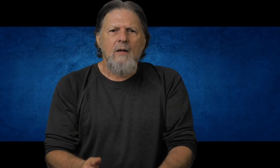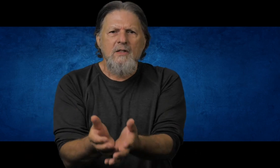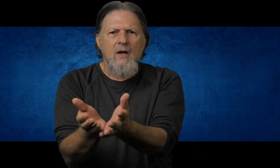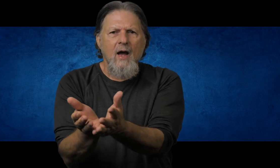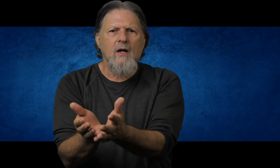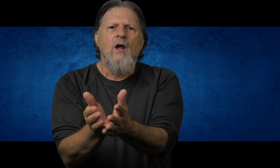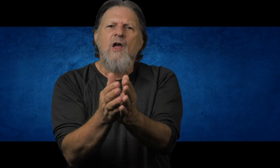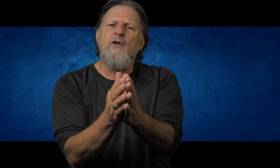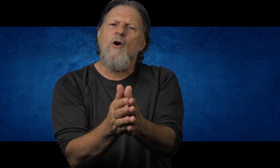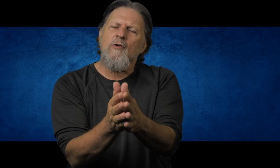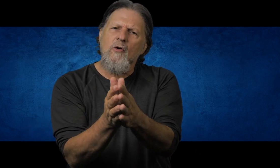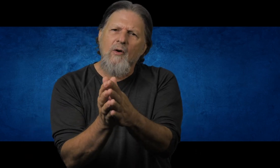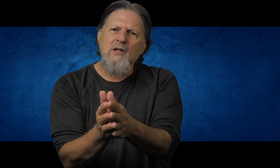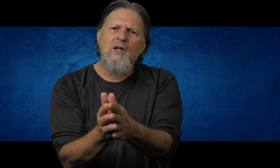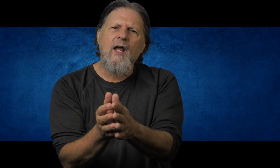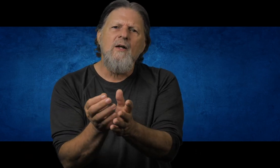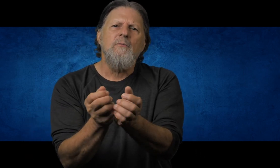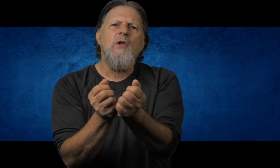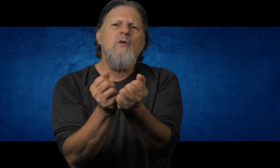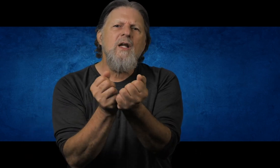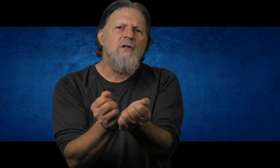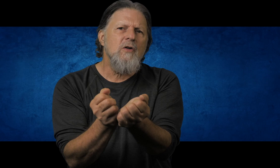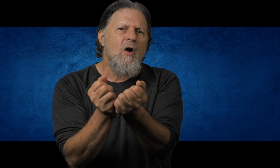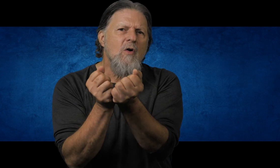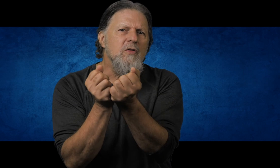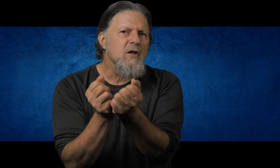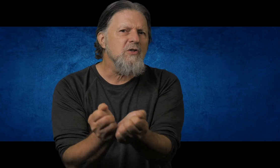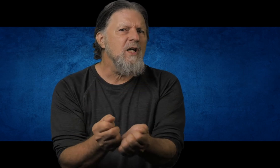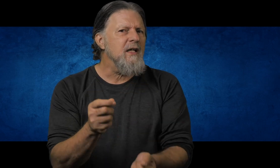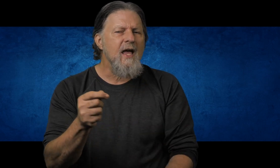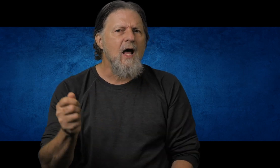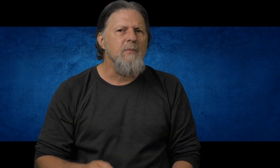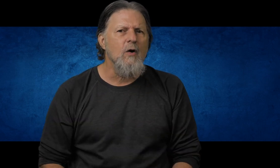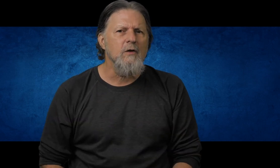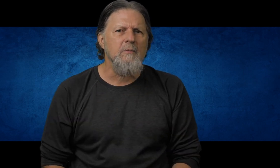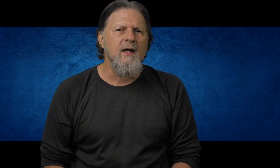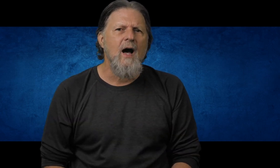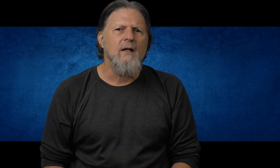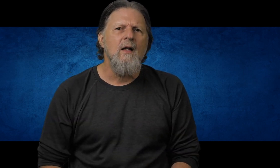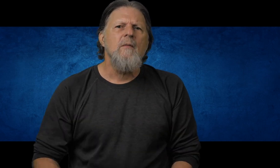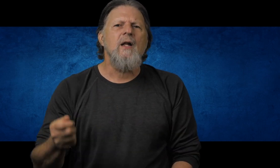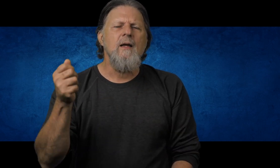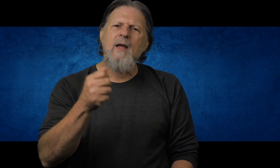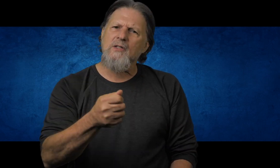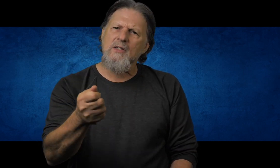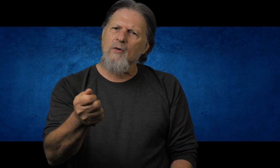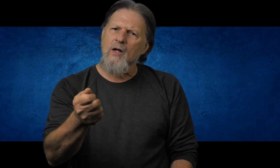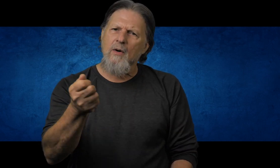let me say right here, if you don't know Christ today, you need to know that your sin cannot be overlooked by God. But he makes this incredible